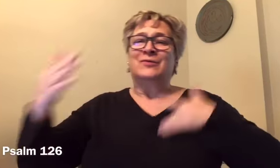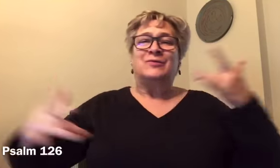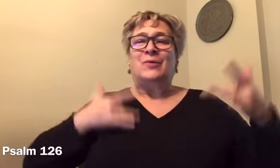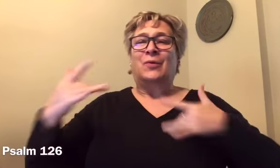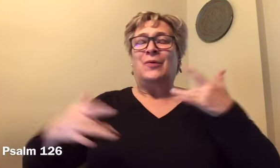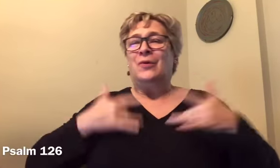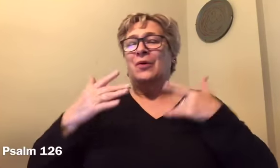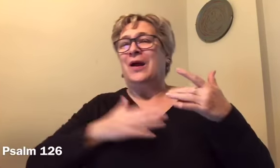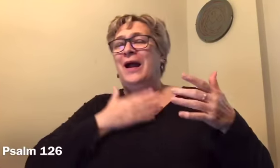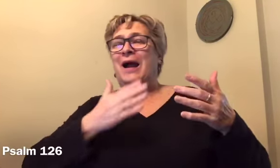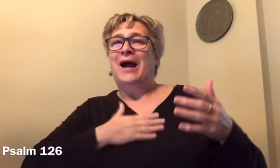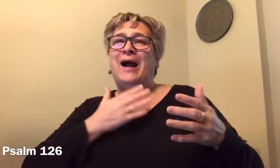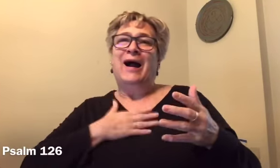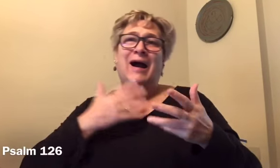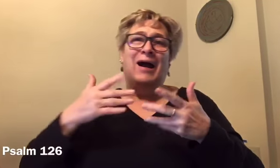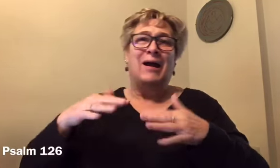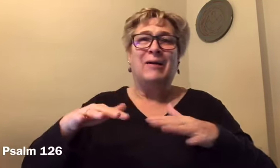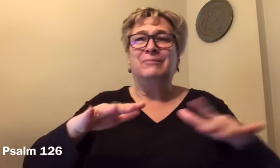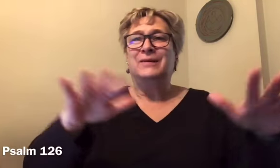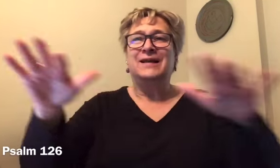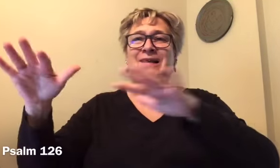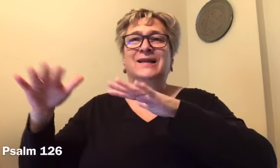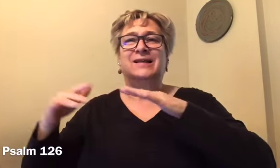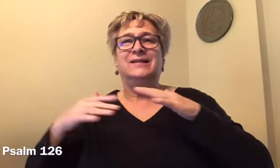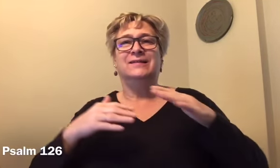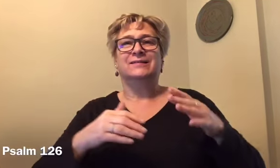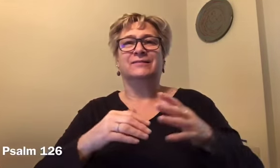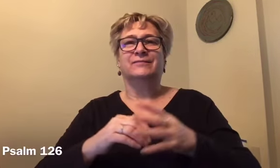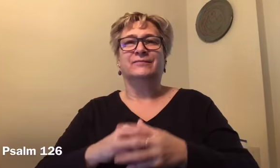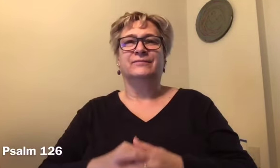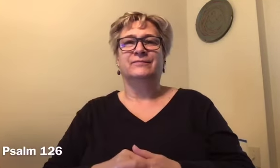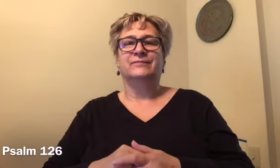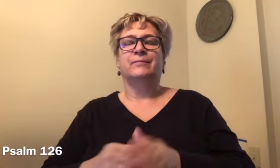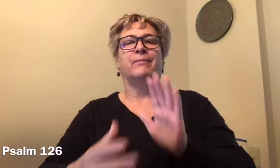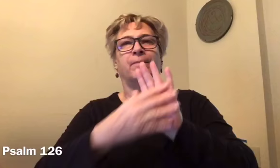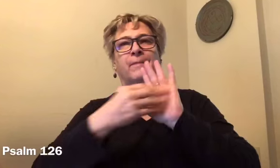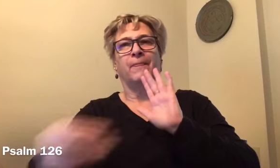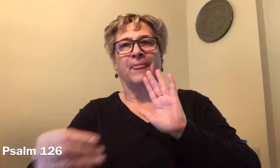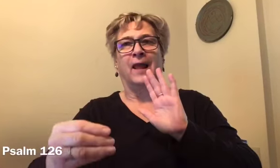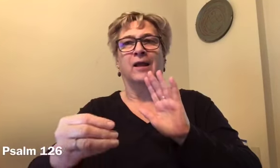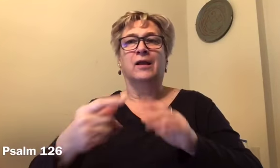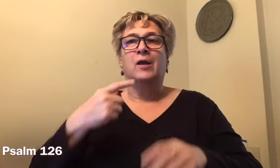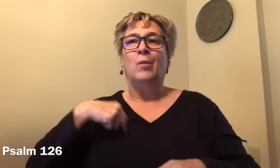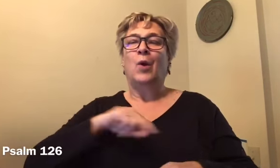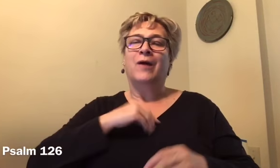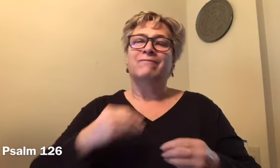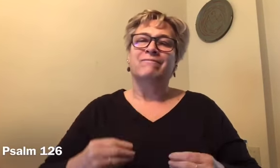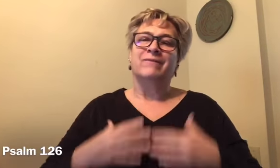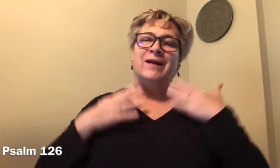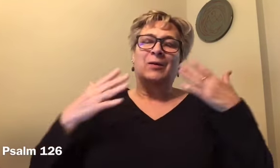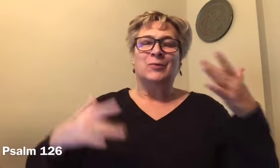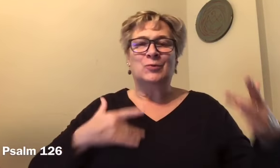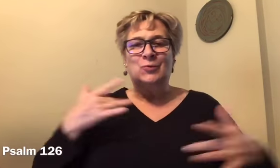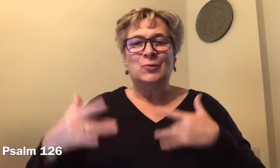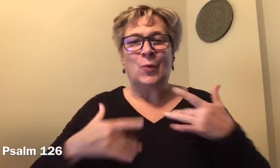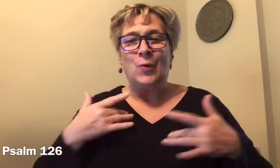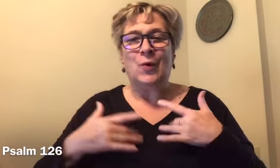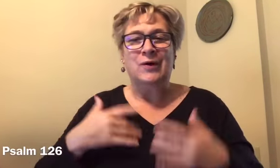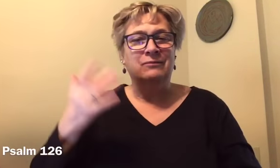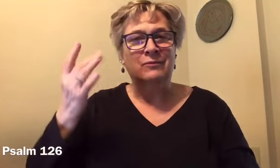Then our mouths were filled with laughter. Our tongue with rejoicing. The Lord has done great things